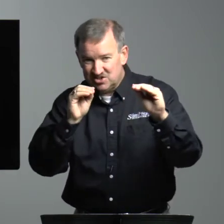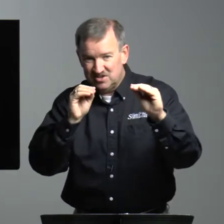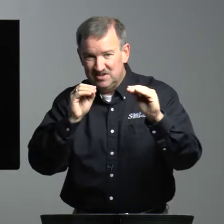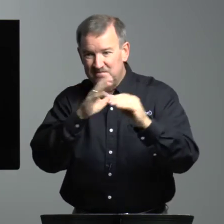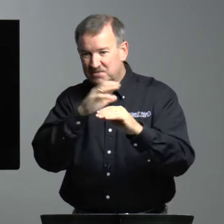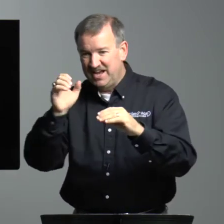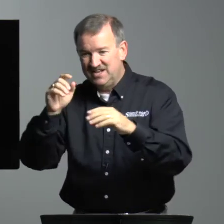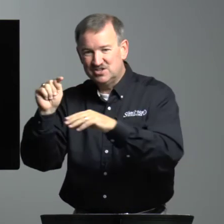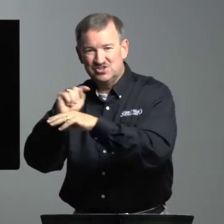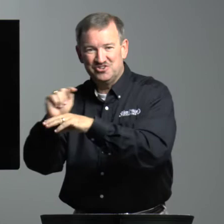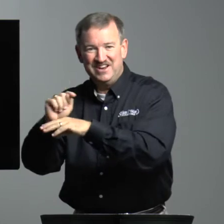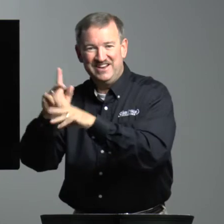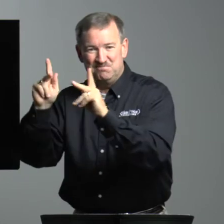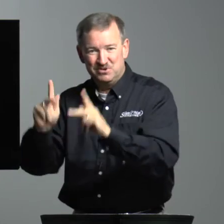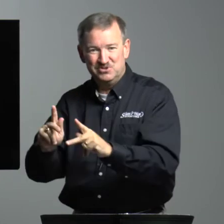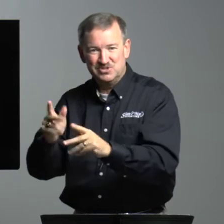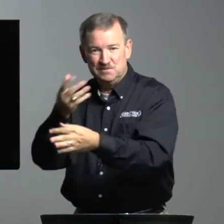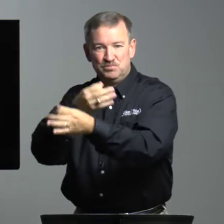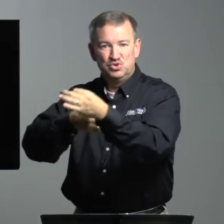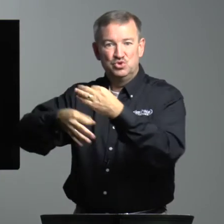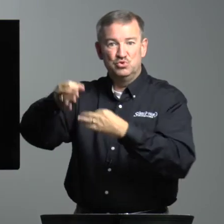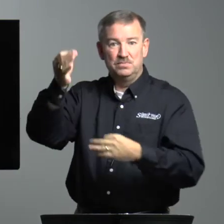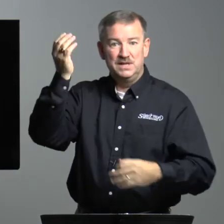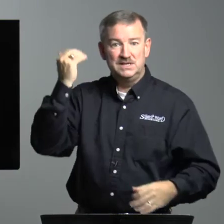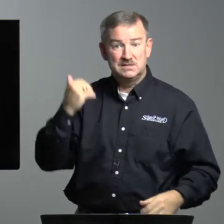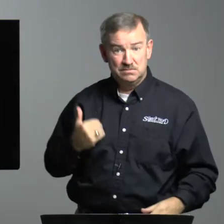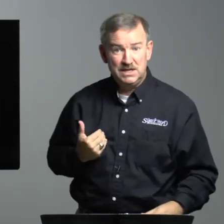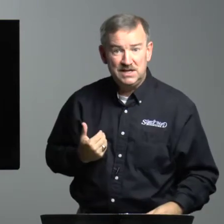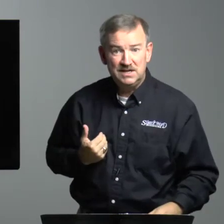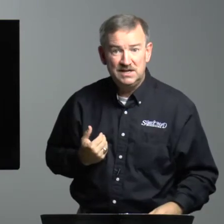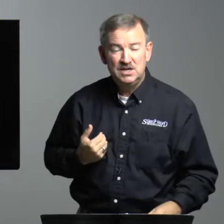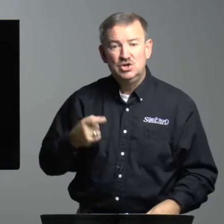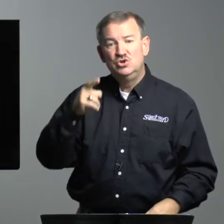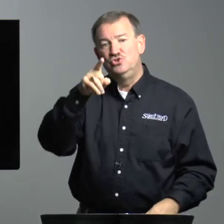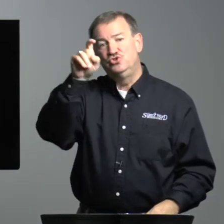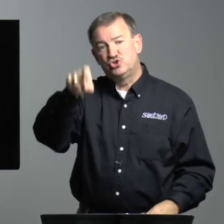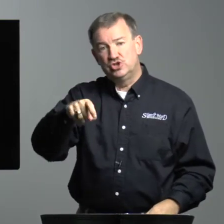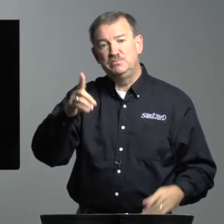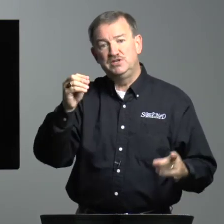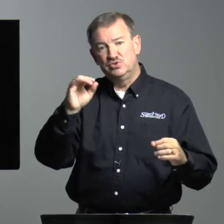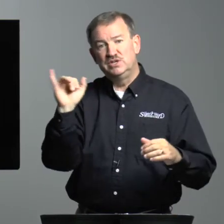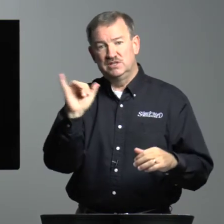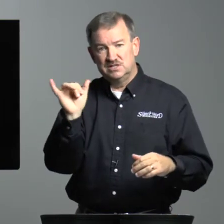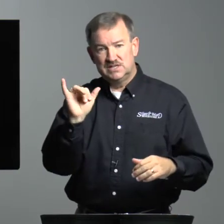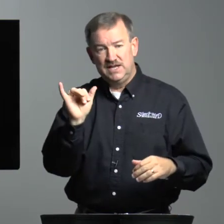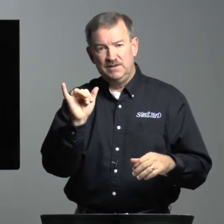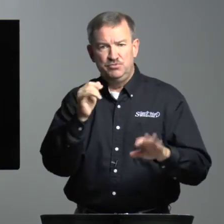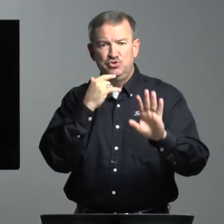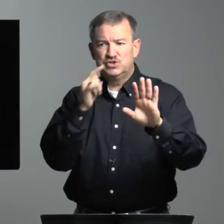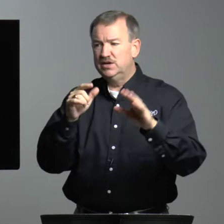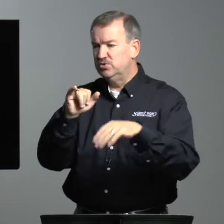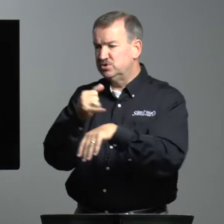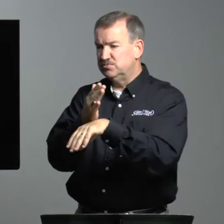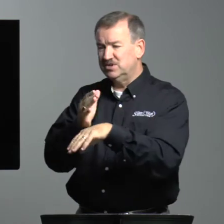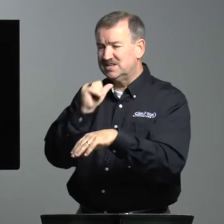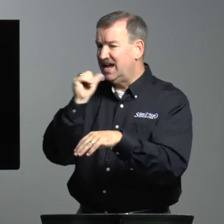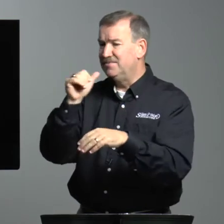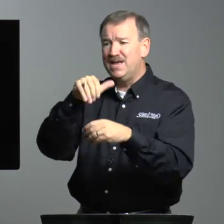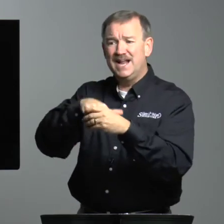and to train a person to replace me. You should be doing the same. You say, well, Jim Brace, I'm not